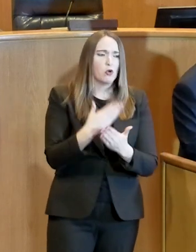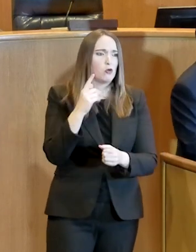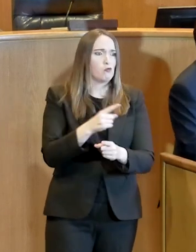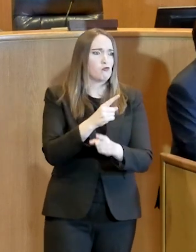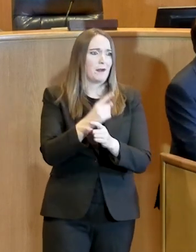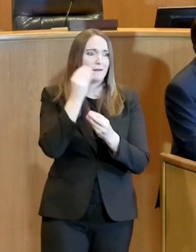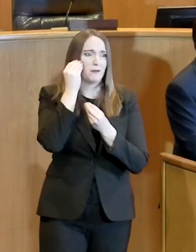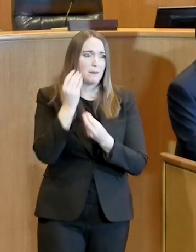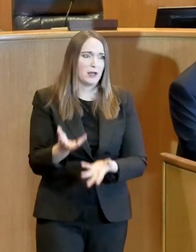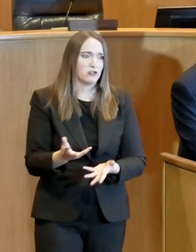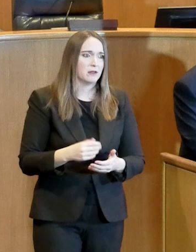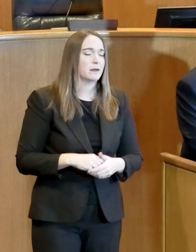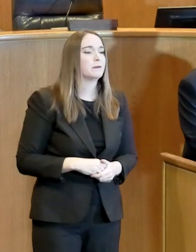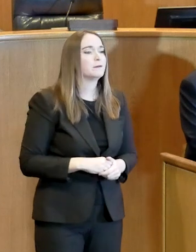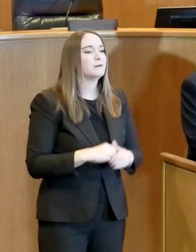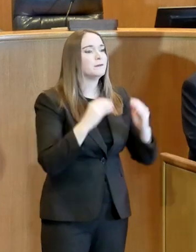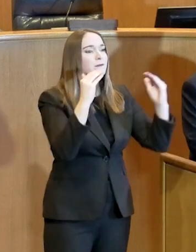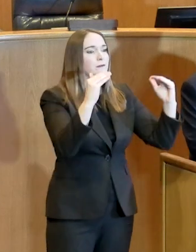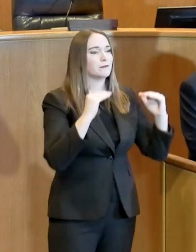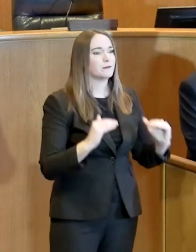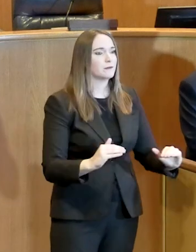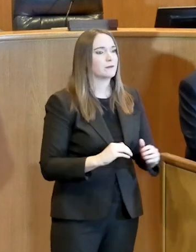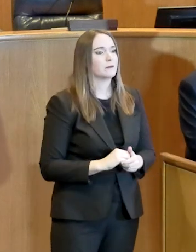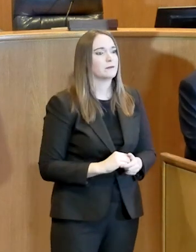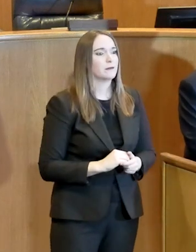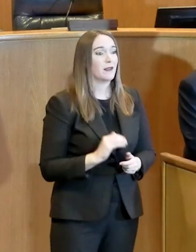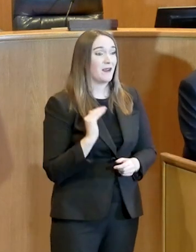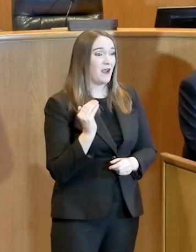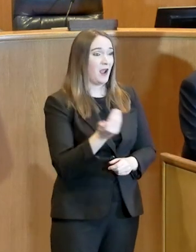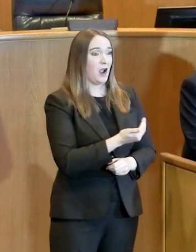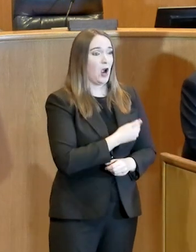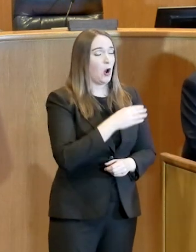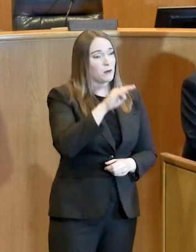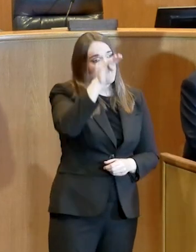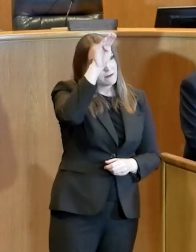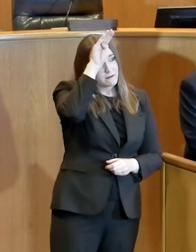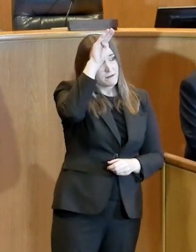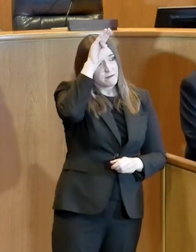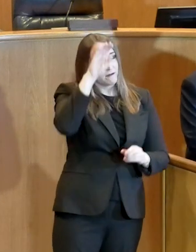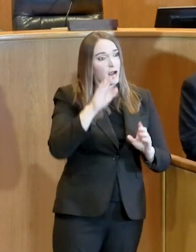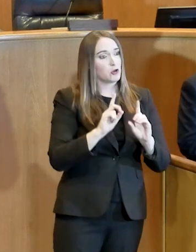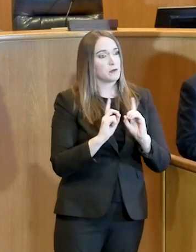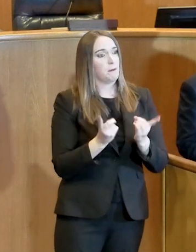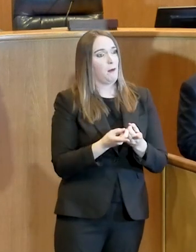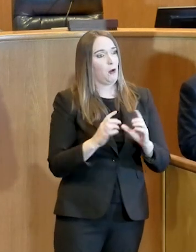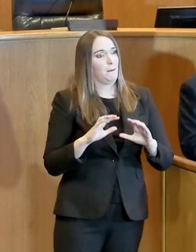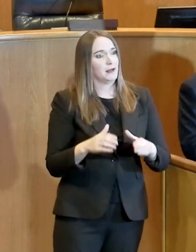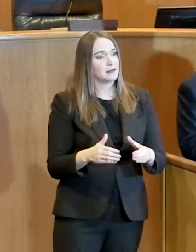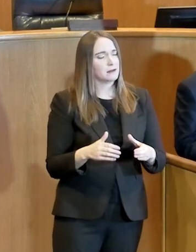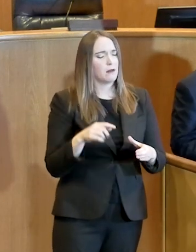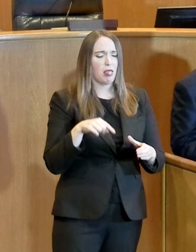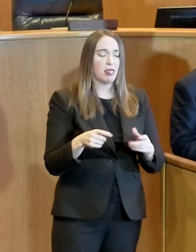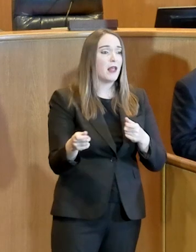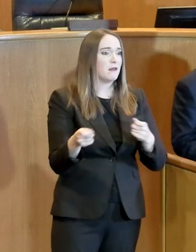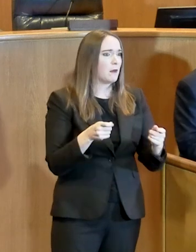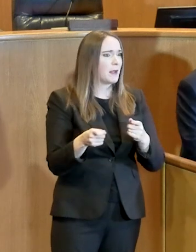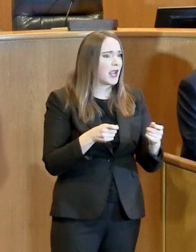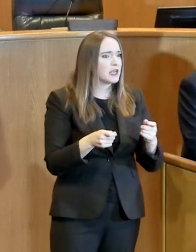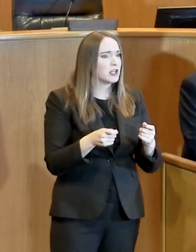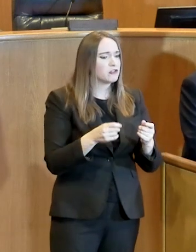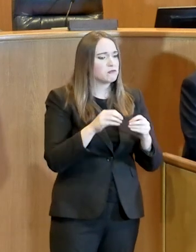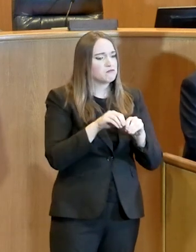thing I want to say is that our fire departments have managed infectious diseases over the years as part of their responsibility here to our